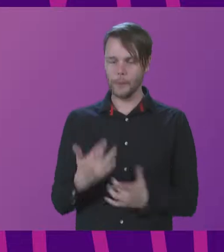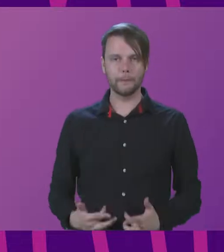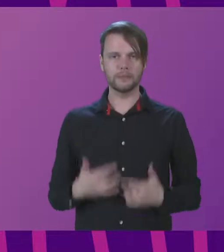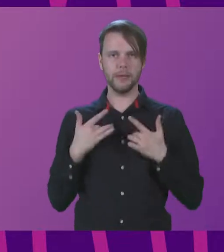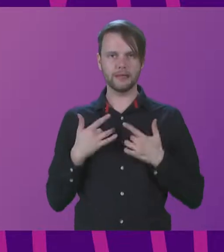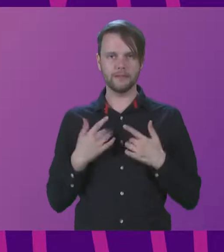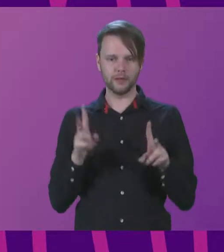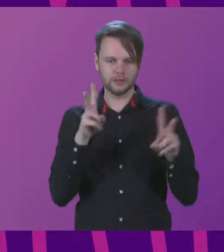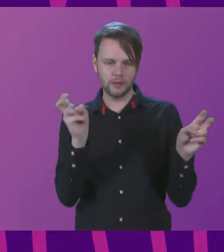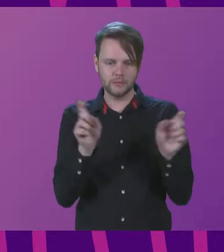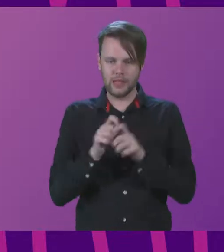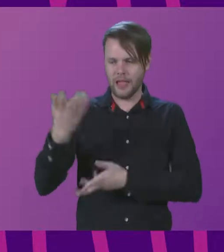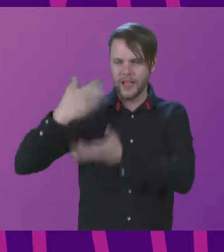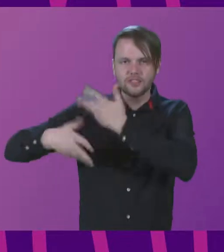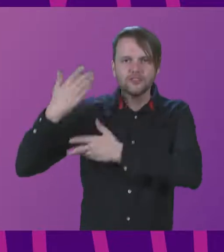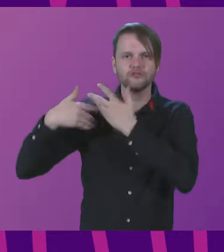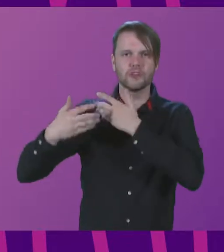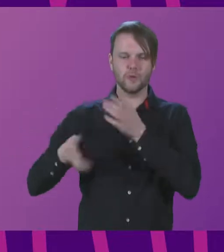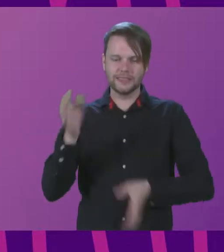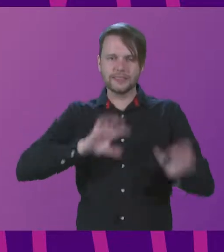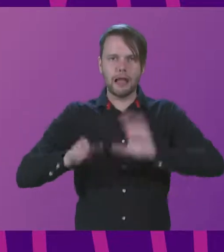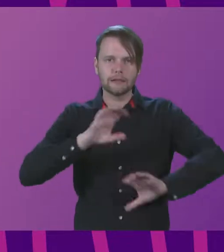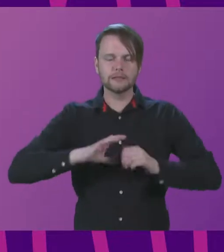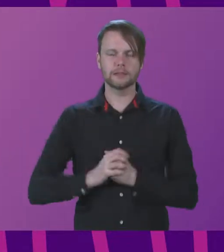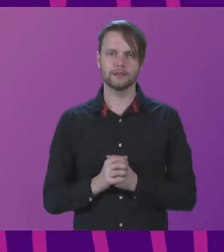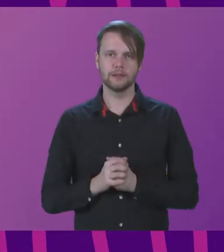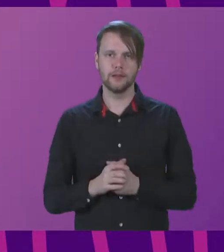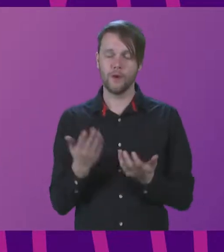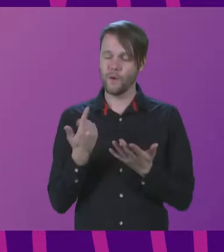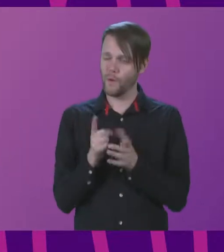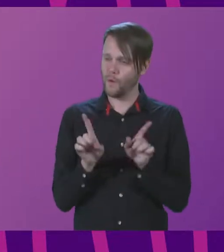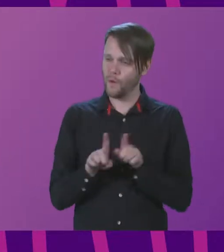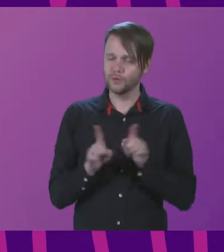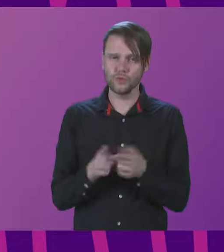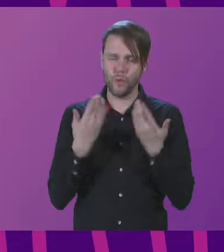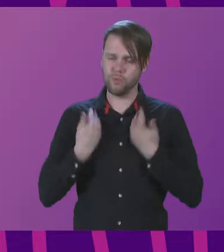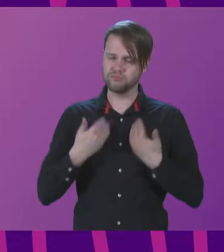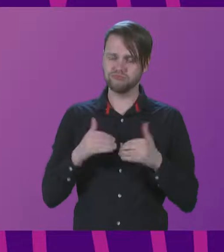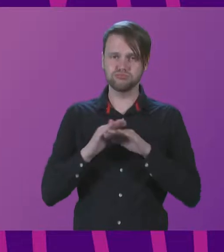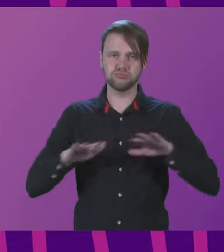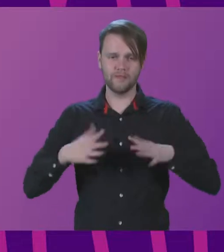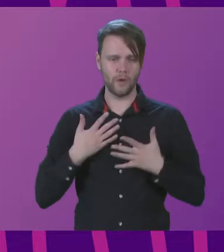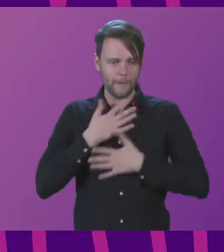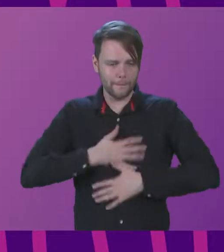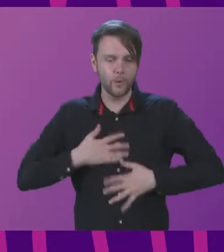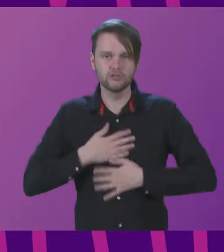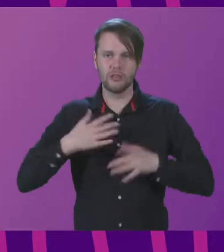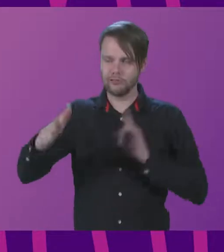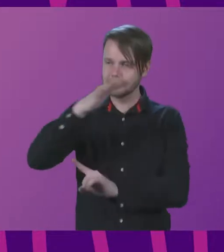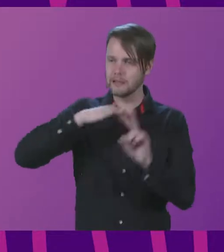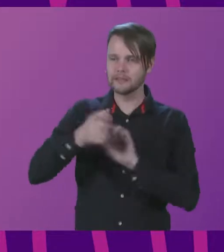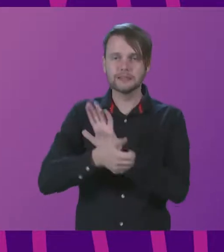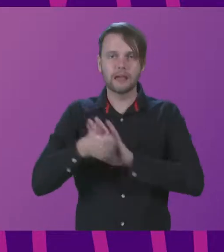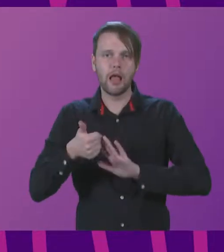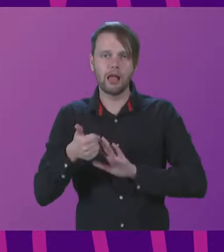on subjects like history and science. And they're also a rich platform to develop emotional and societal skills